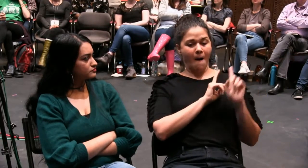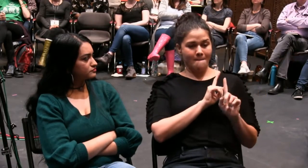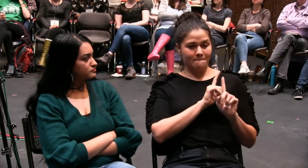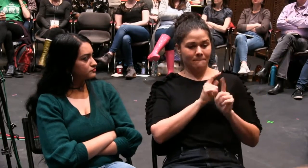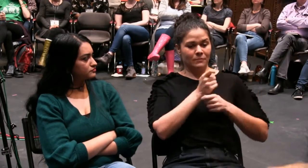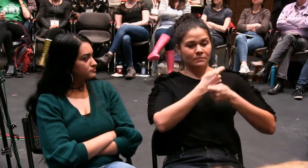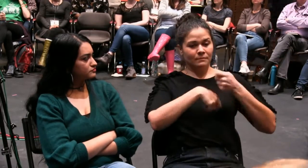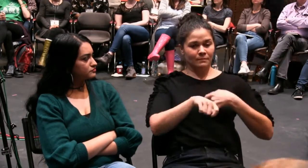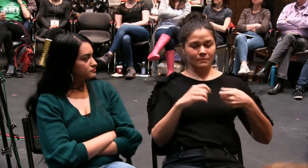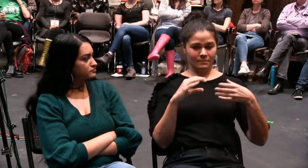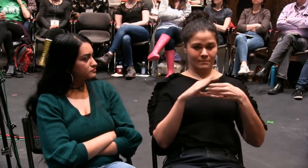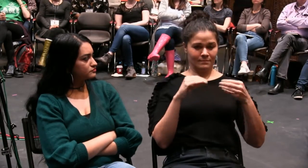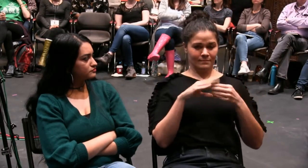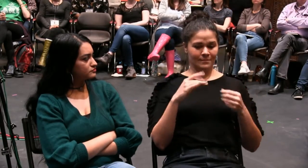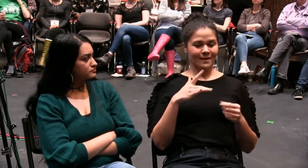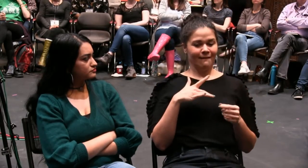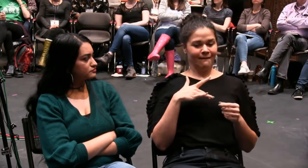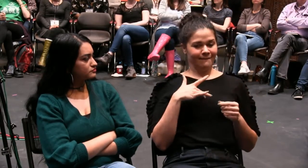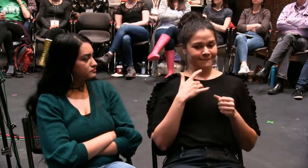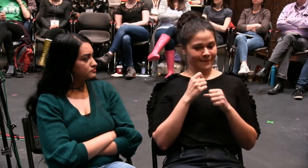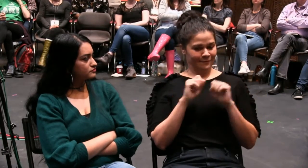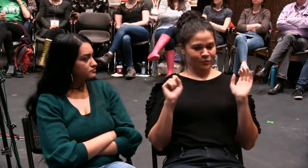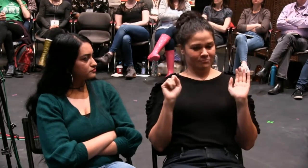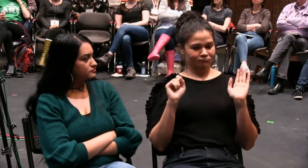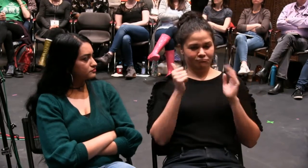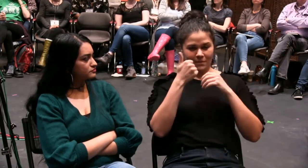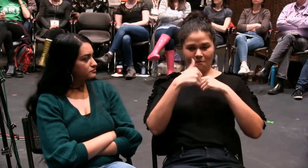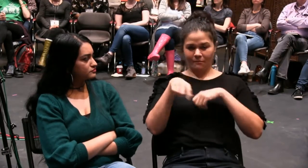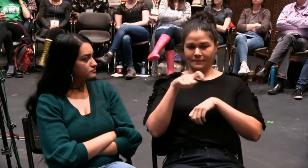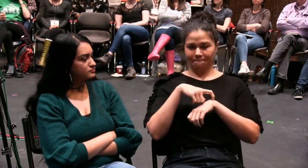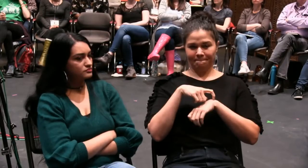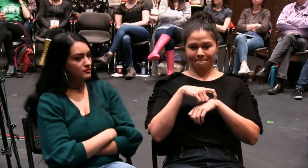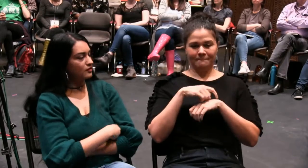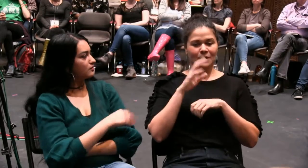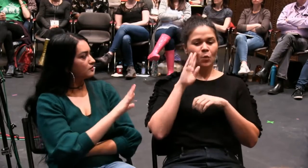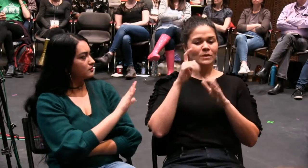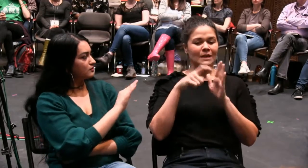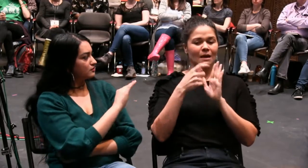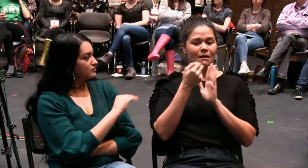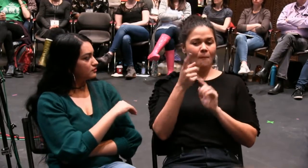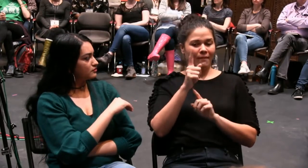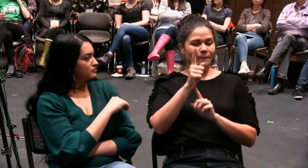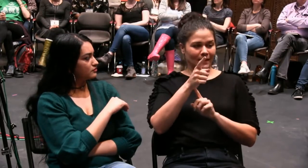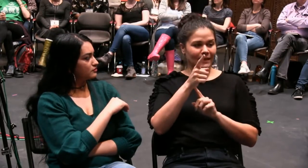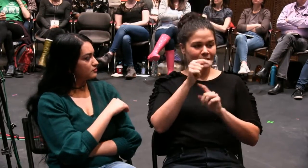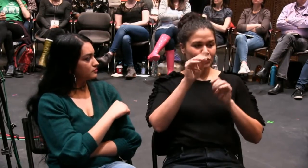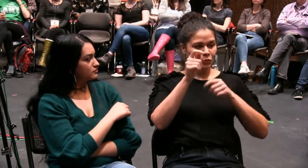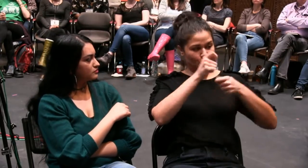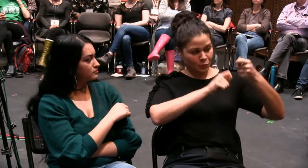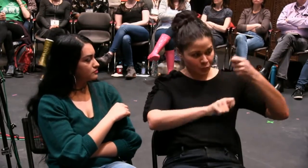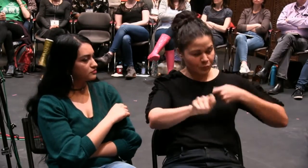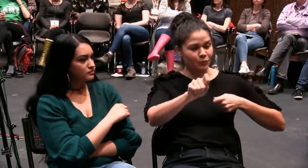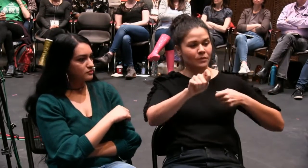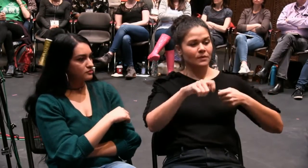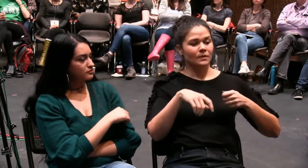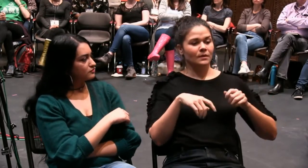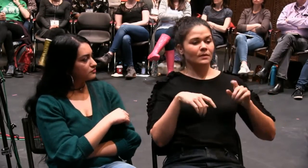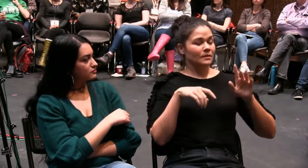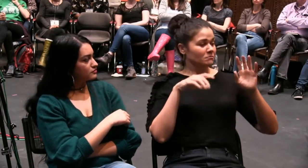case, people of color being present, to tell each story, not represent one, not